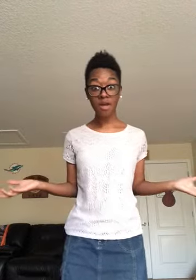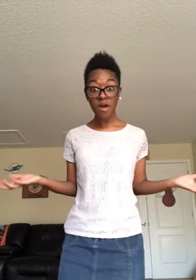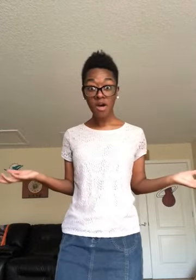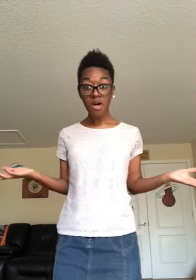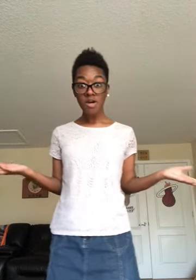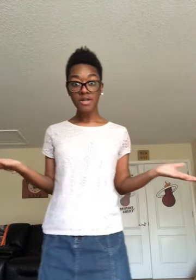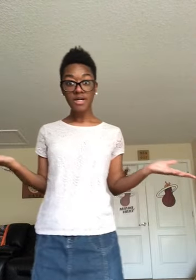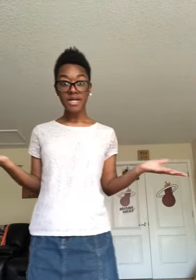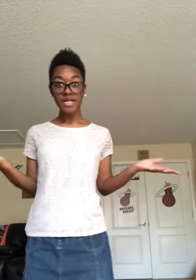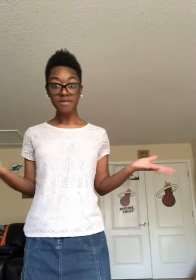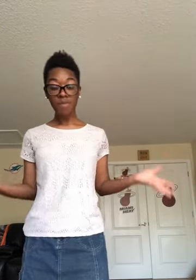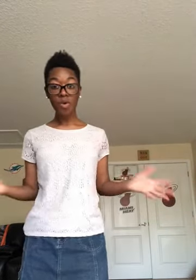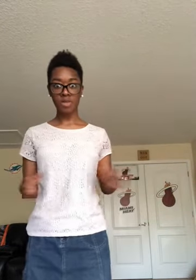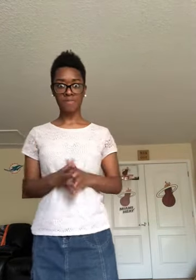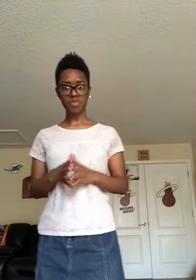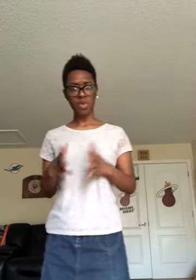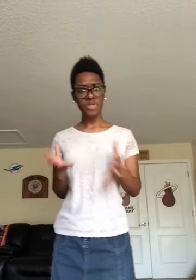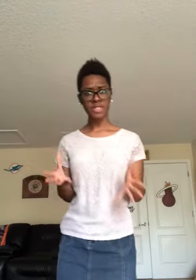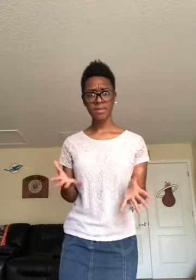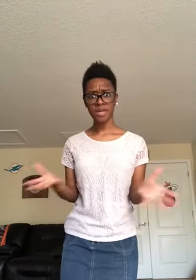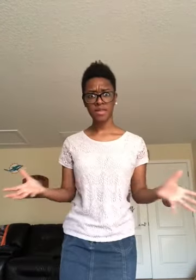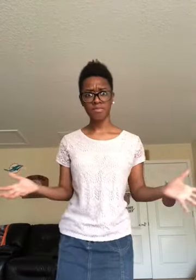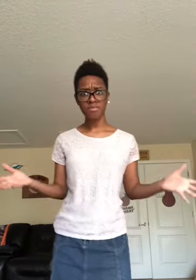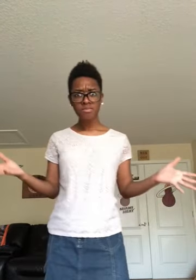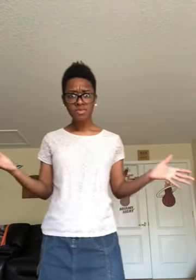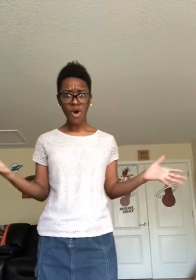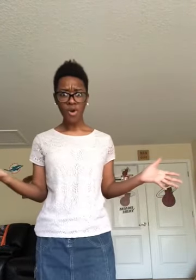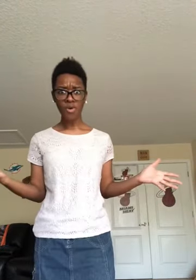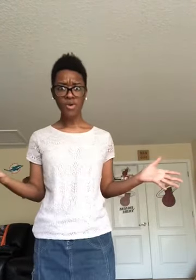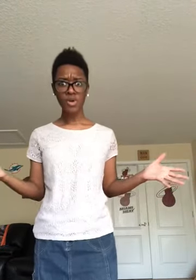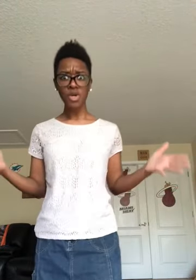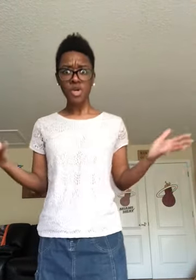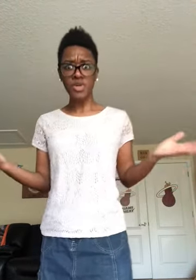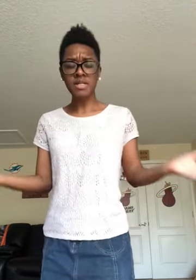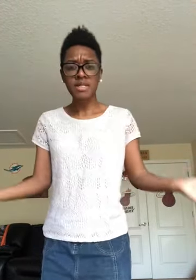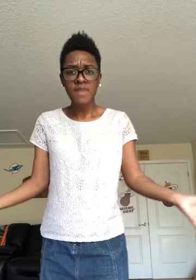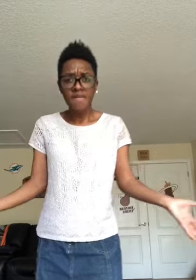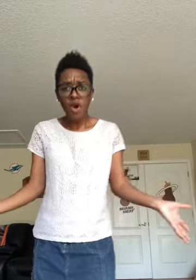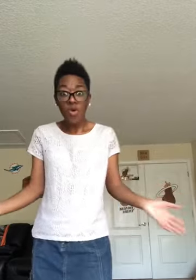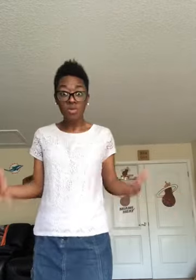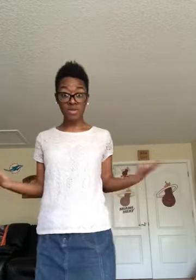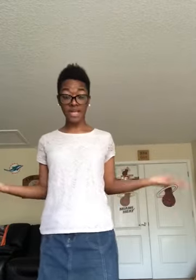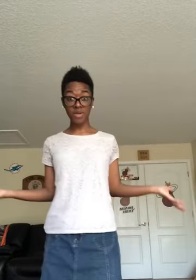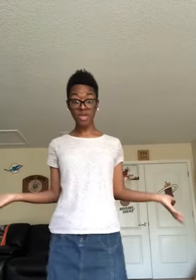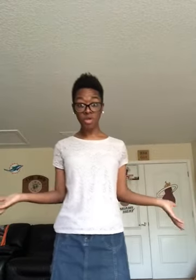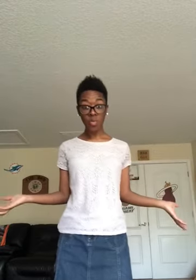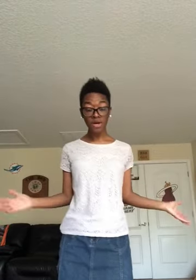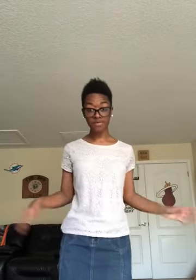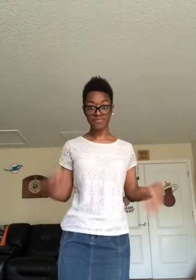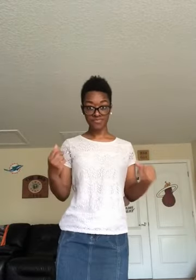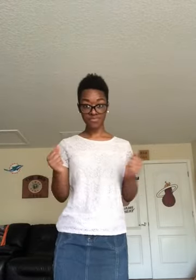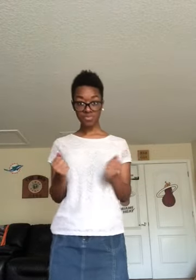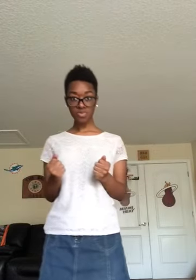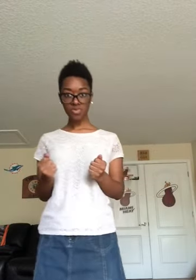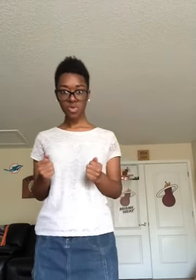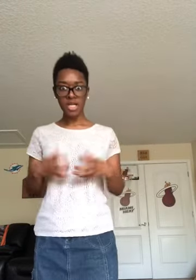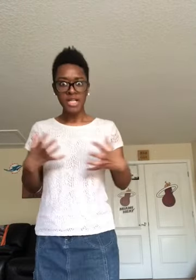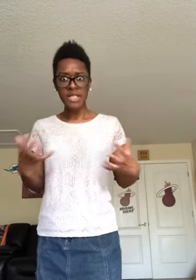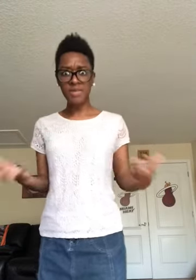bones when Skippy the dog, who didn't even have a home, looked like he was unwell. Skippy